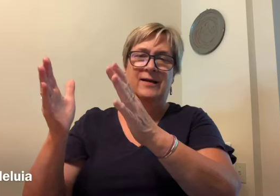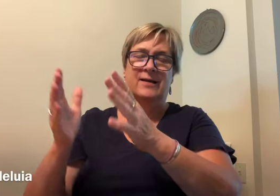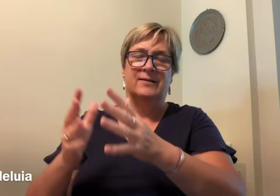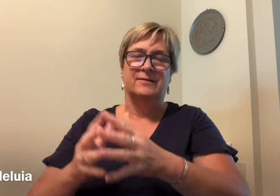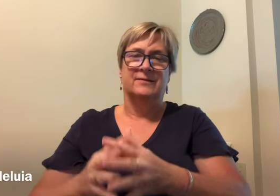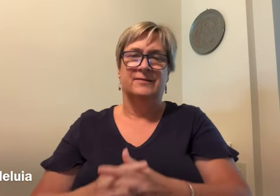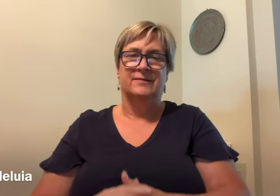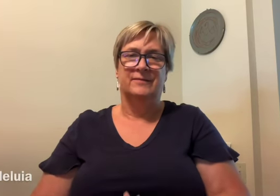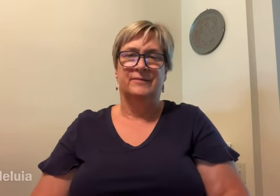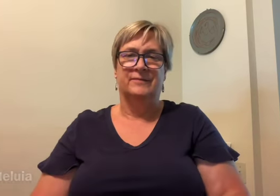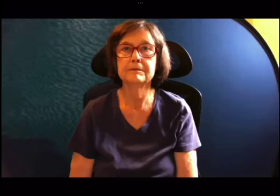Alleluia.